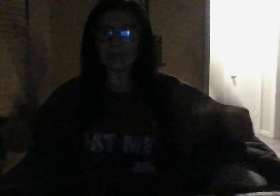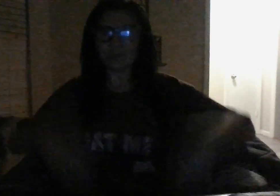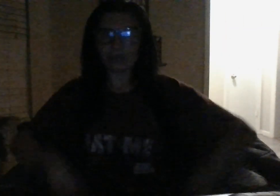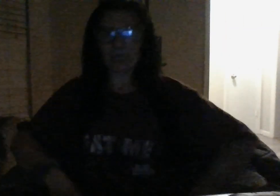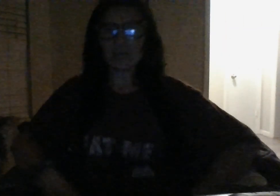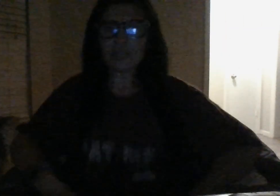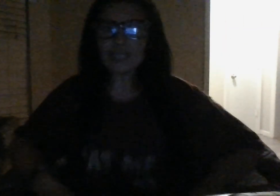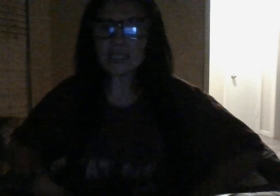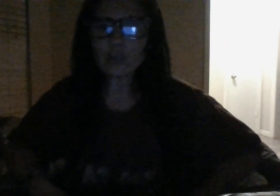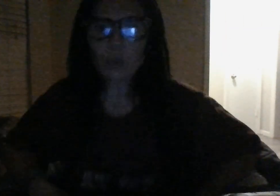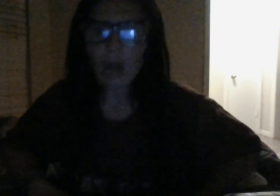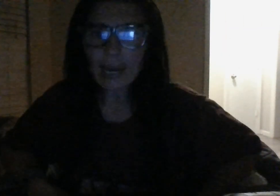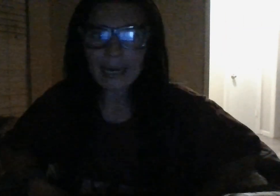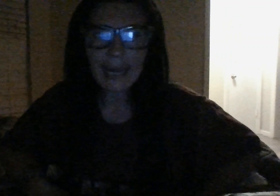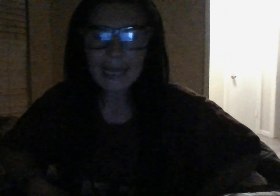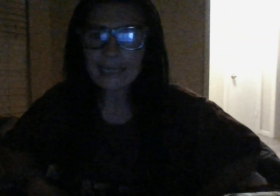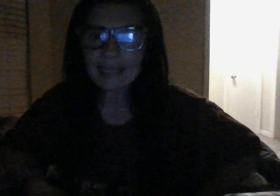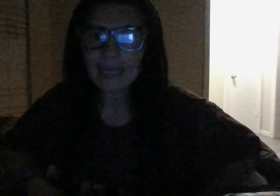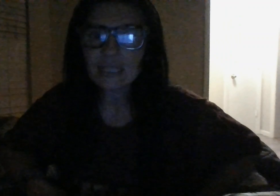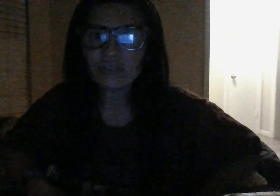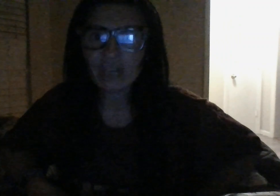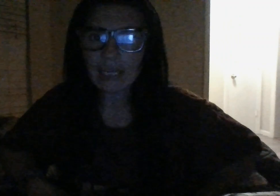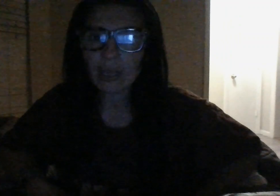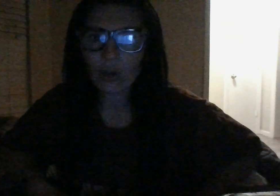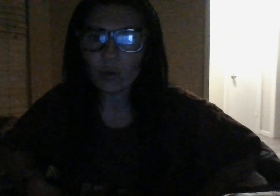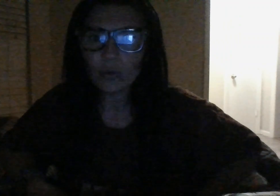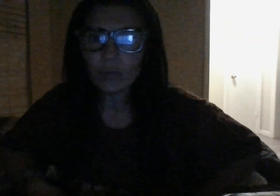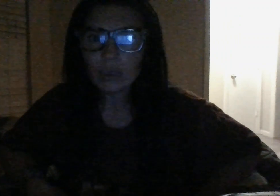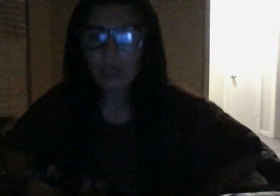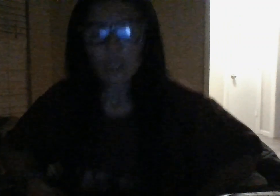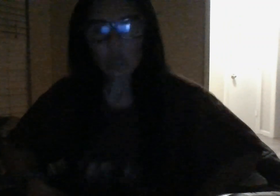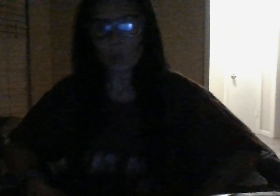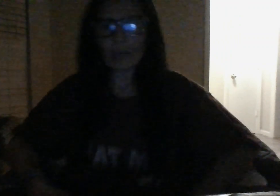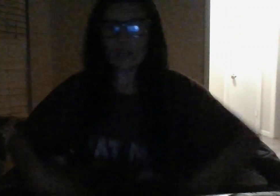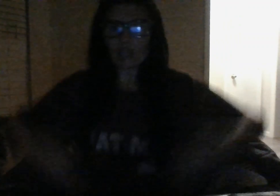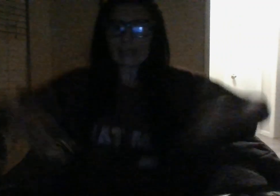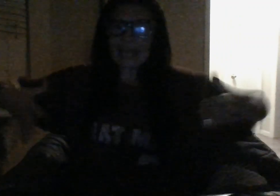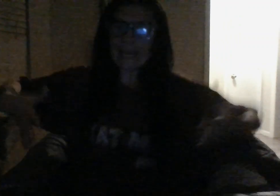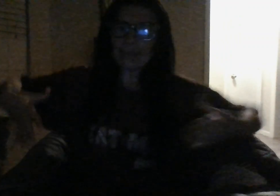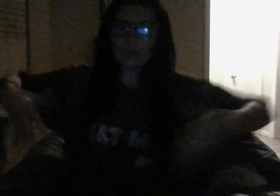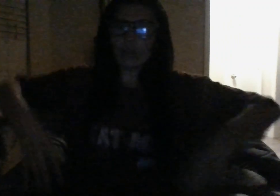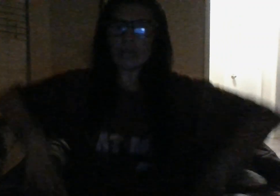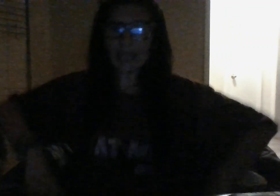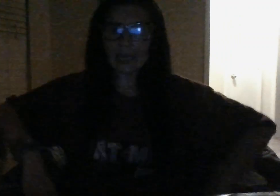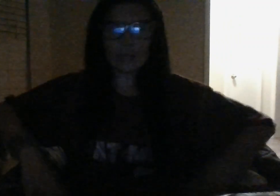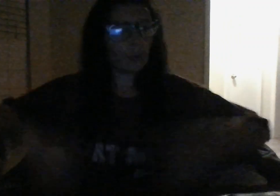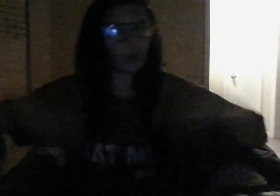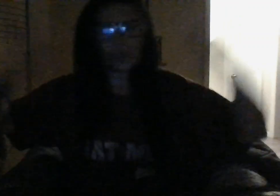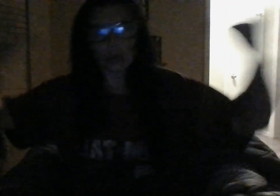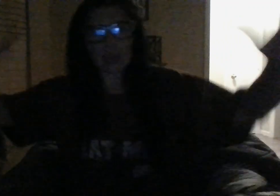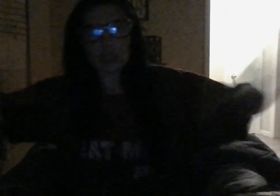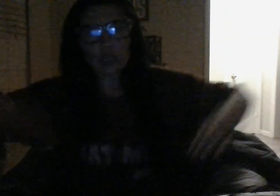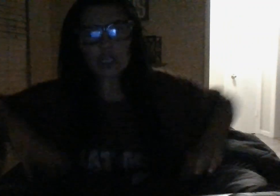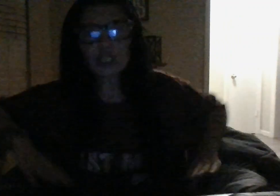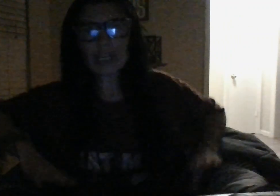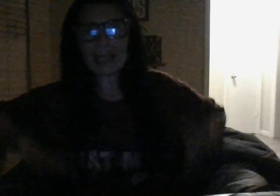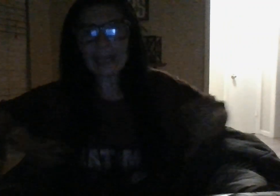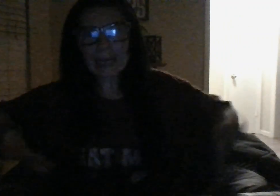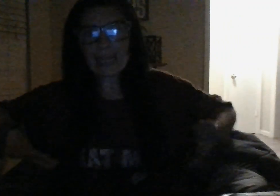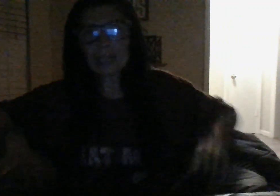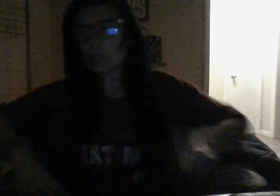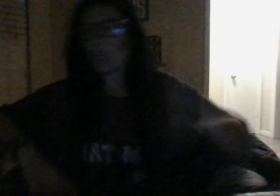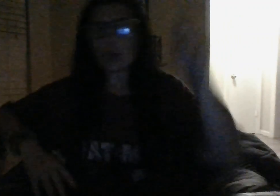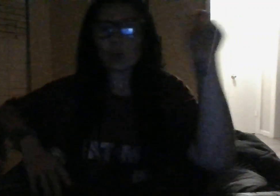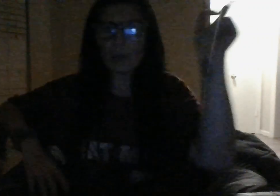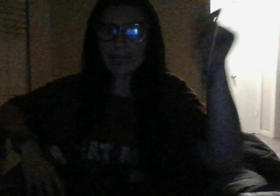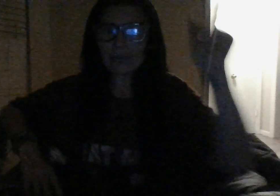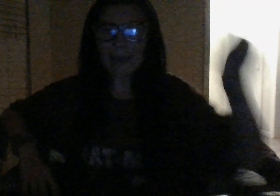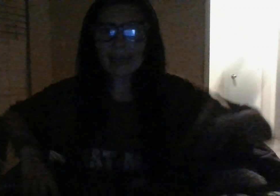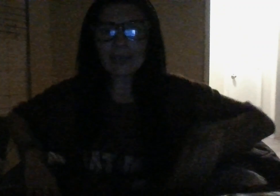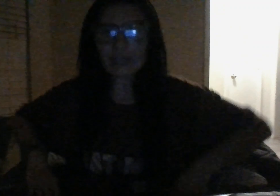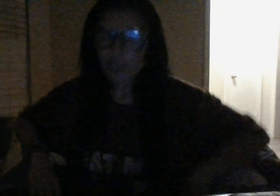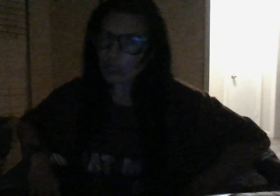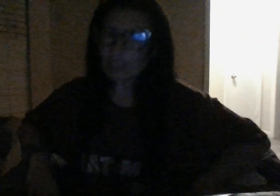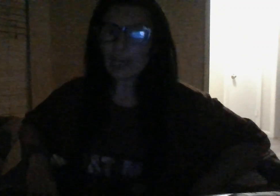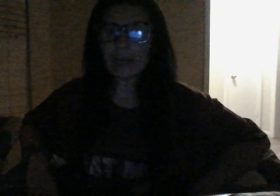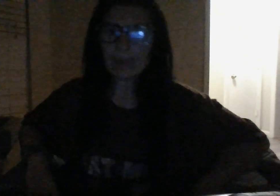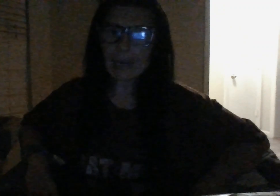this is a rocking ass sex video we look damn good in it we're doing good in it we could make a shit ton of